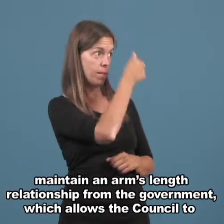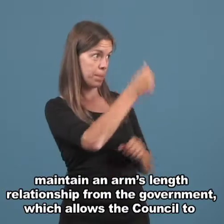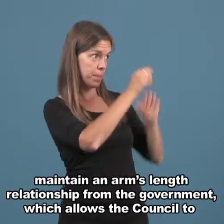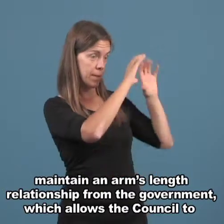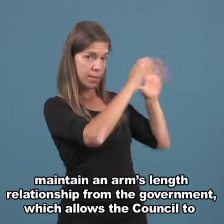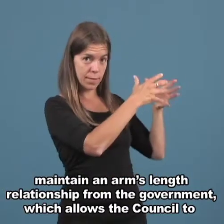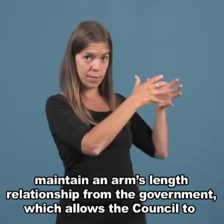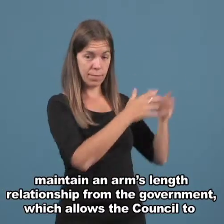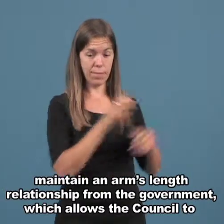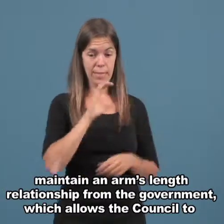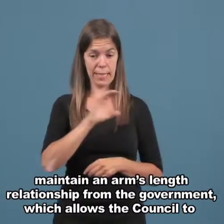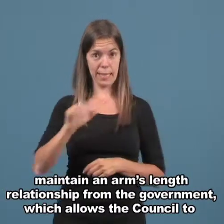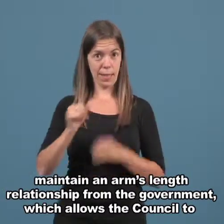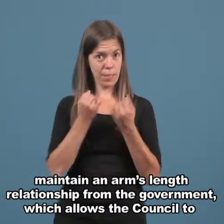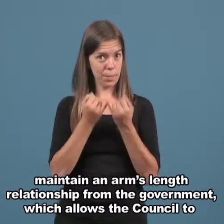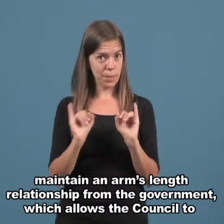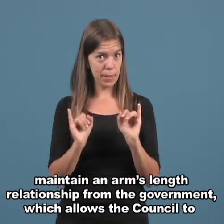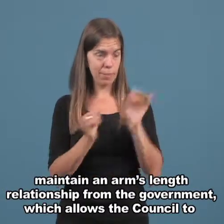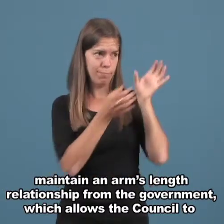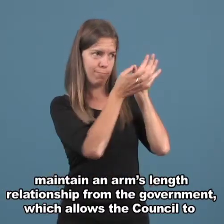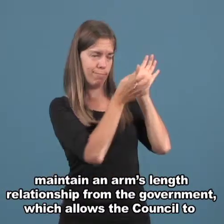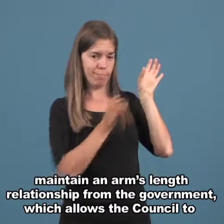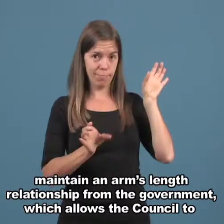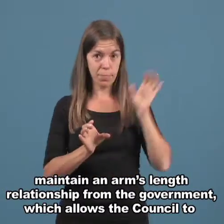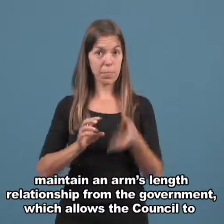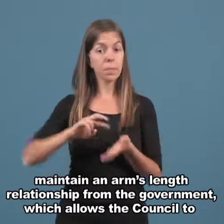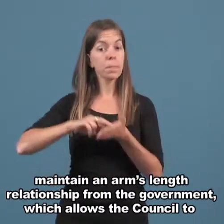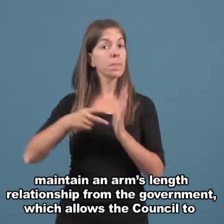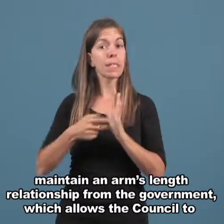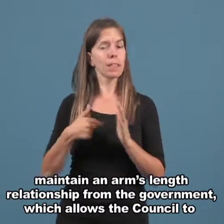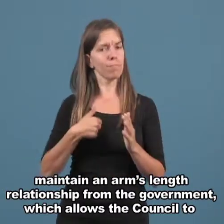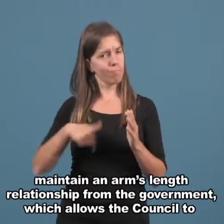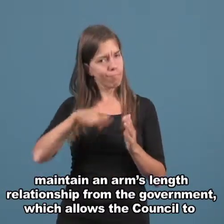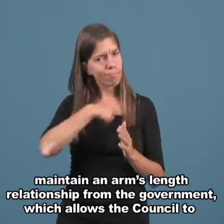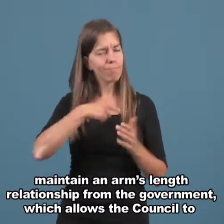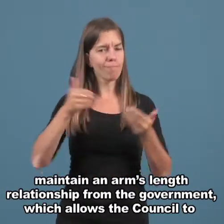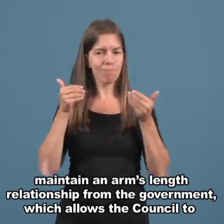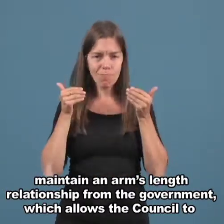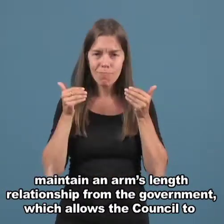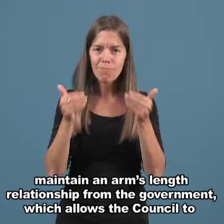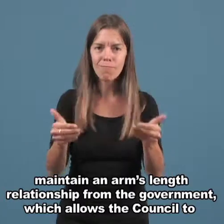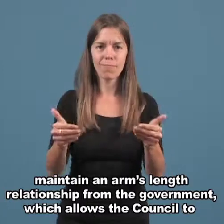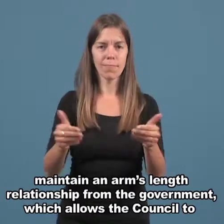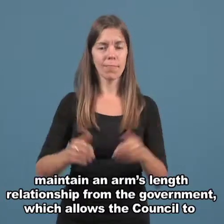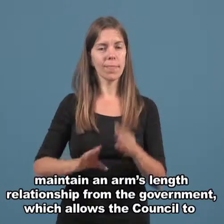Maintain an arm's-length relationship from the government, which allows the Council to